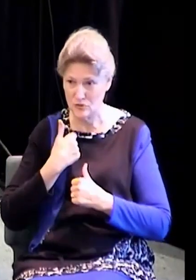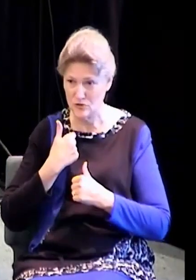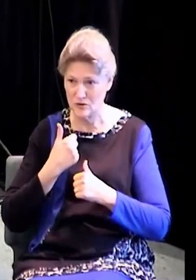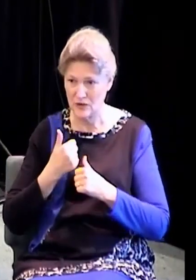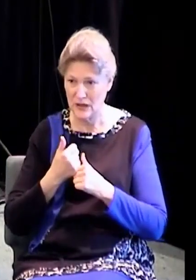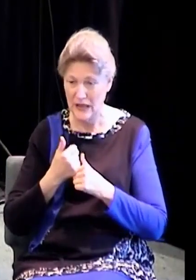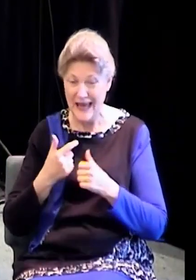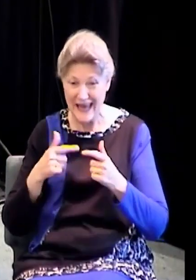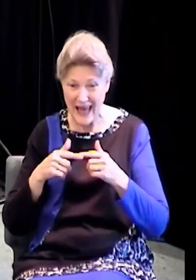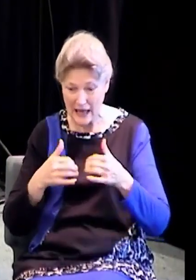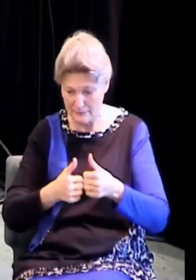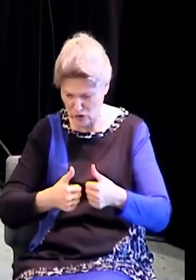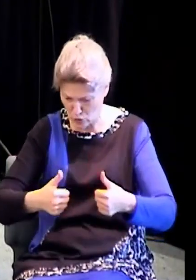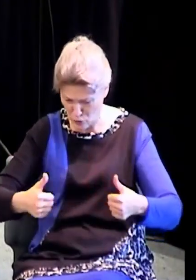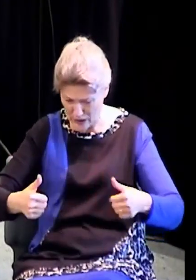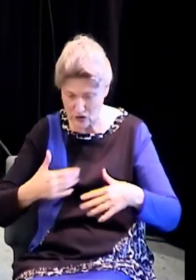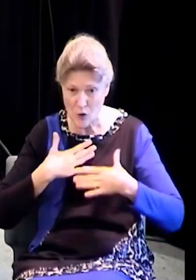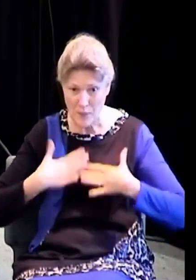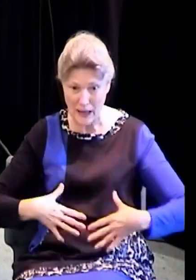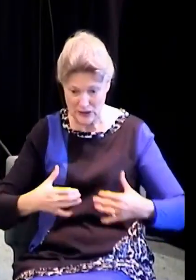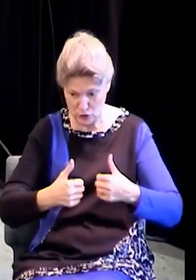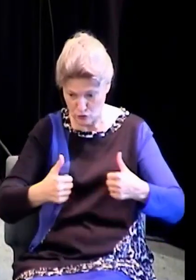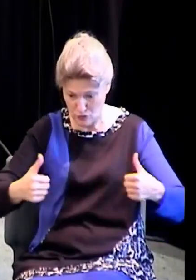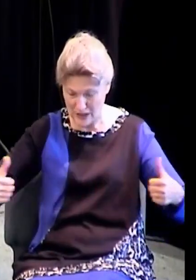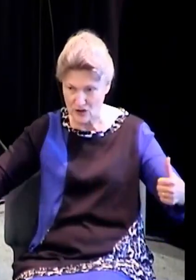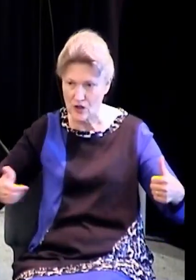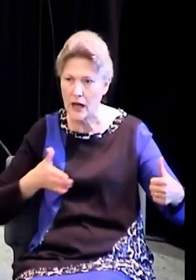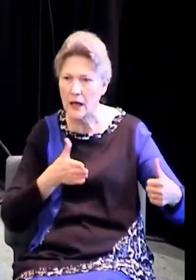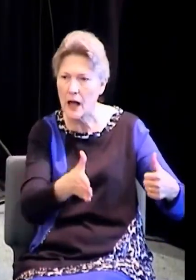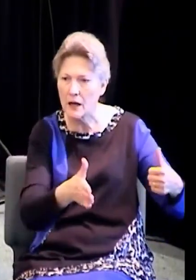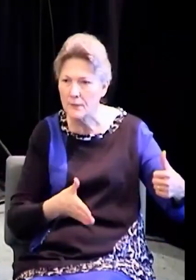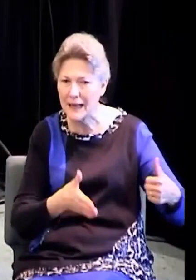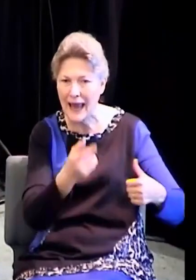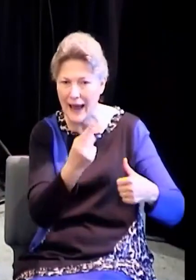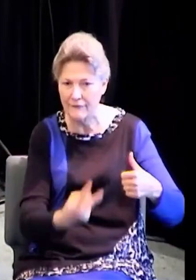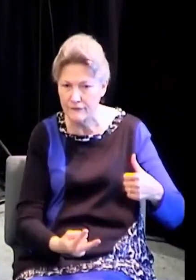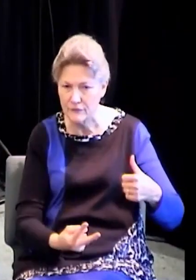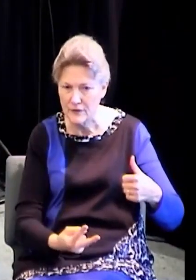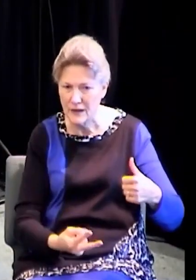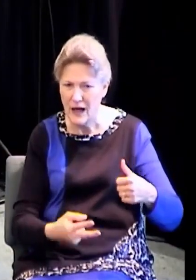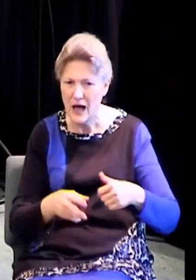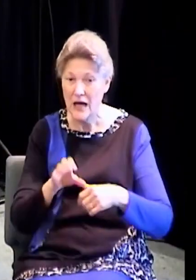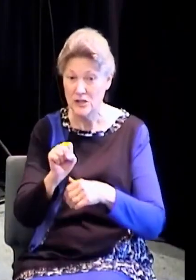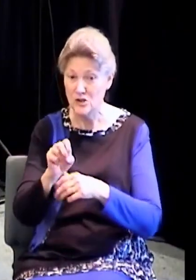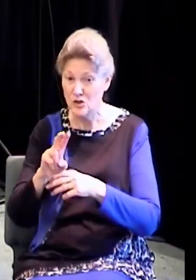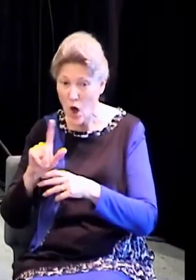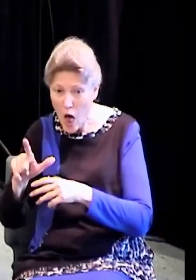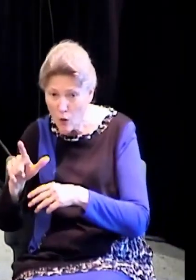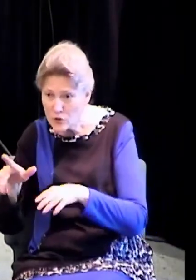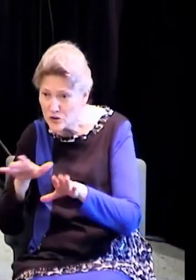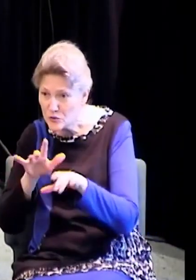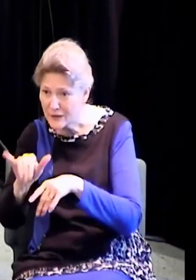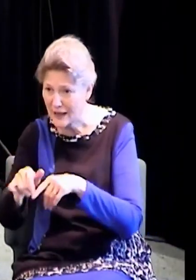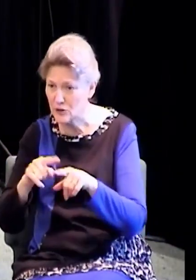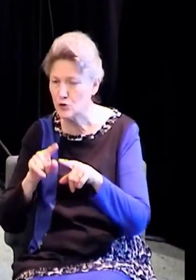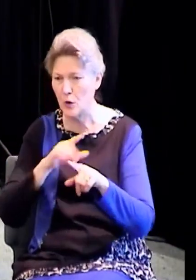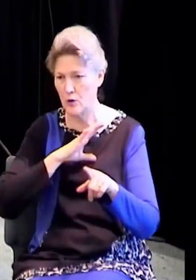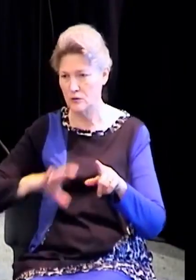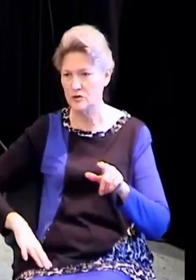This is what Paul was doing before he became Paul. What a change. He met Jesus on the road to Damascus